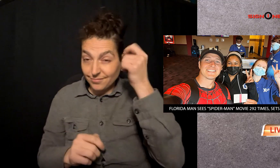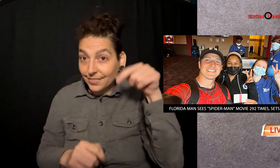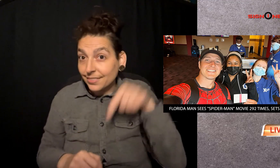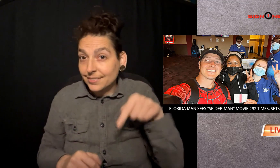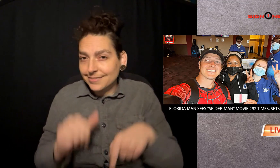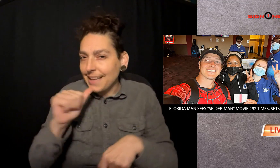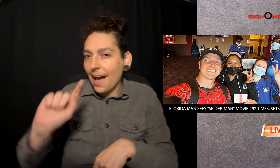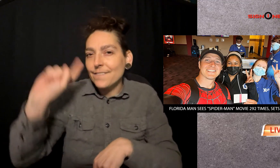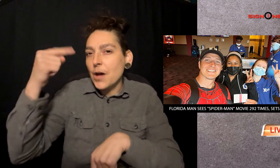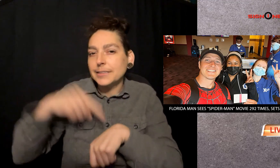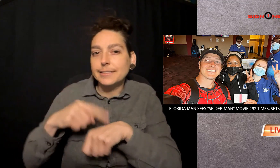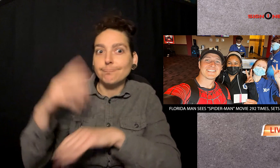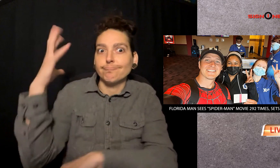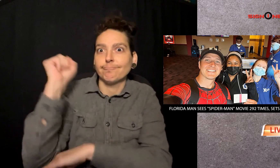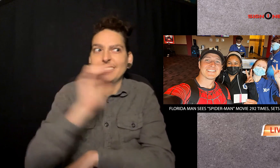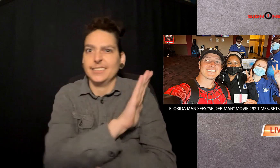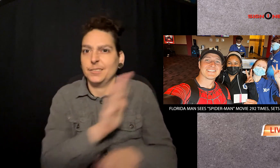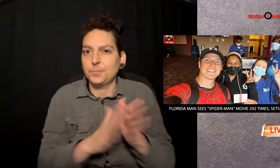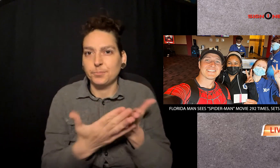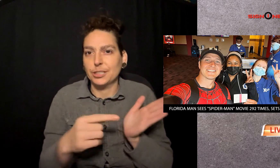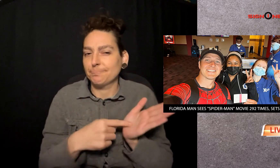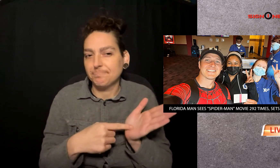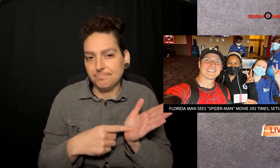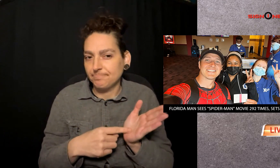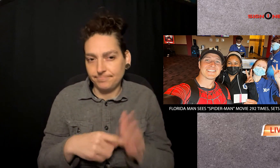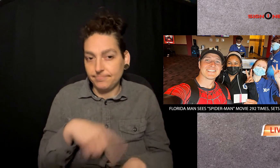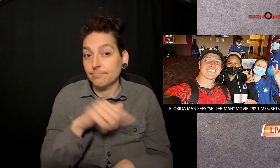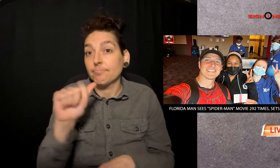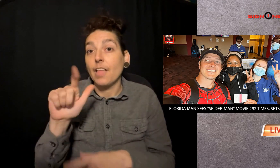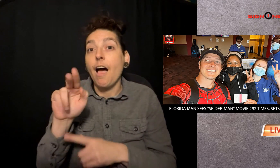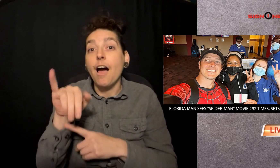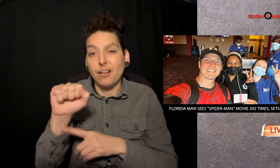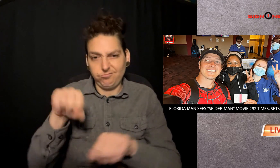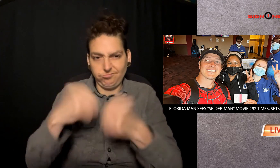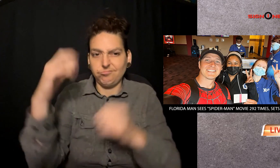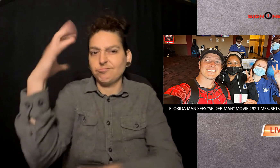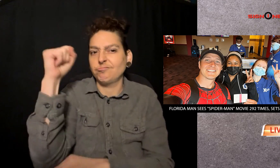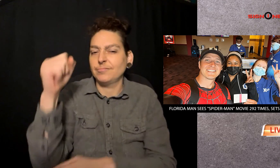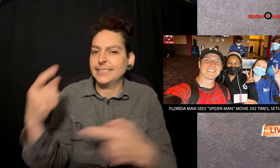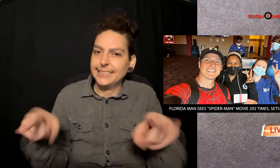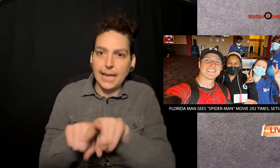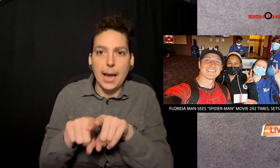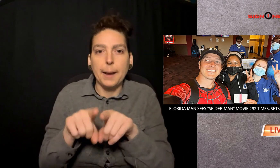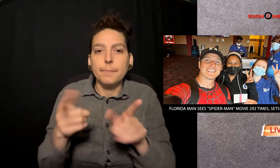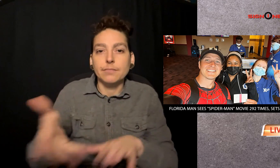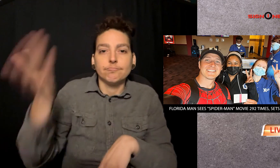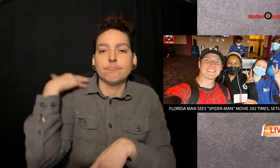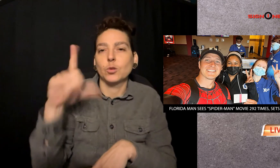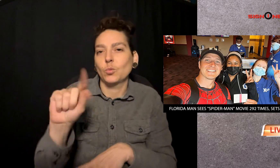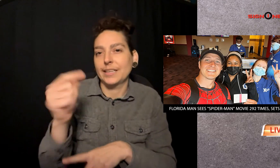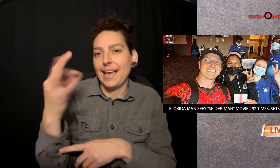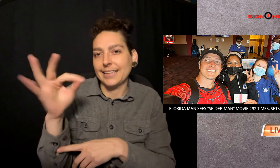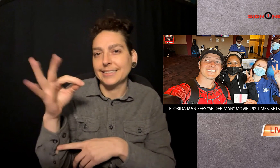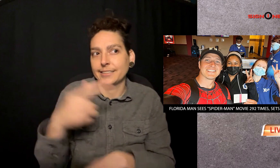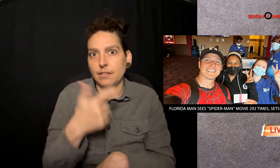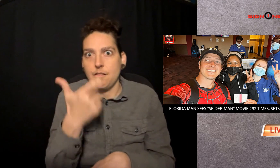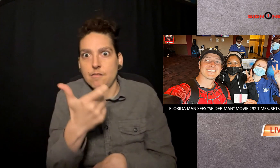record, he was not allowed to nap, use his phone, or go to the bathroom.